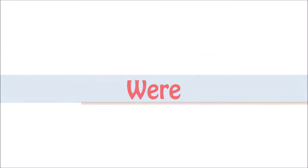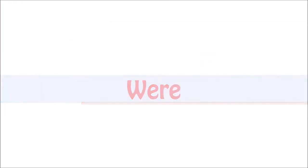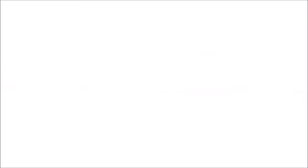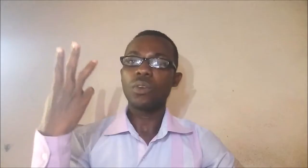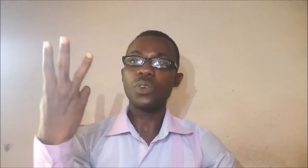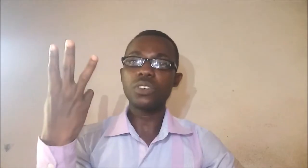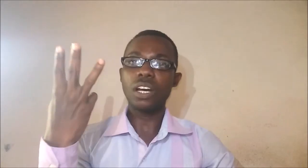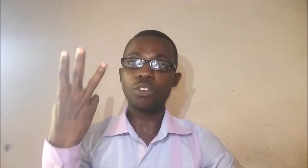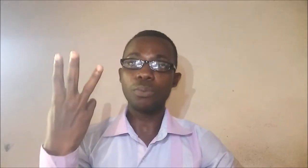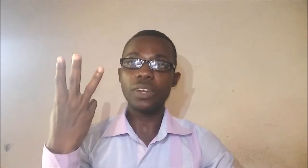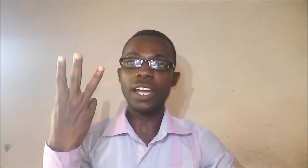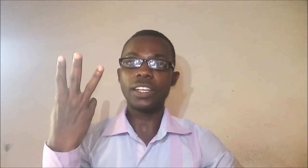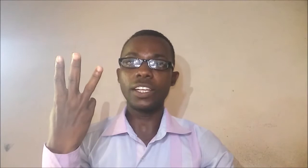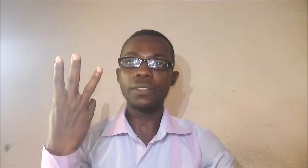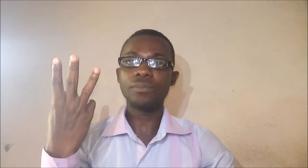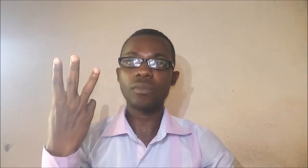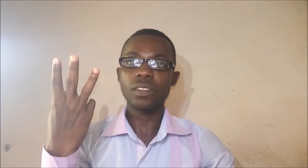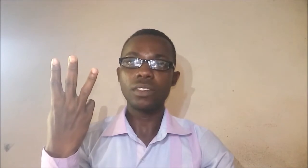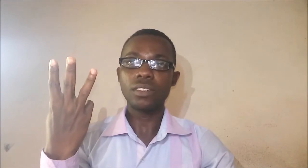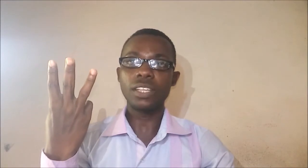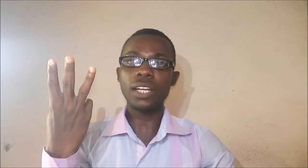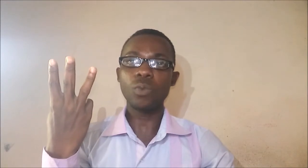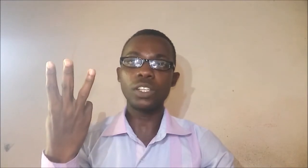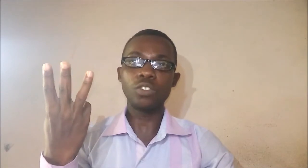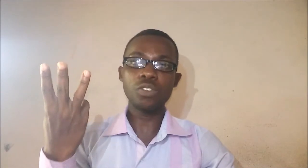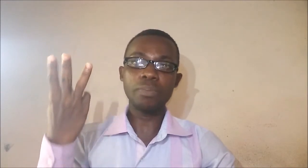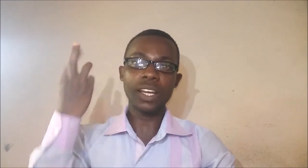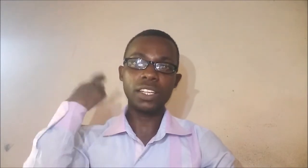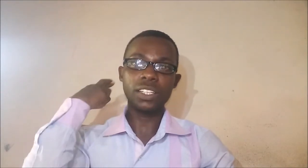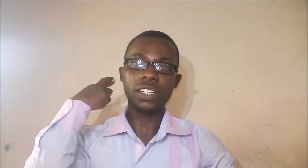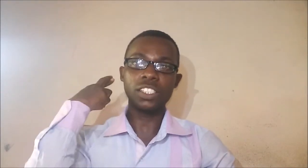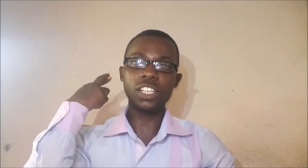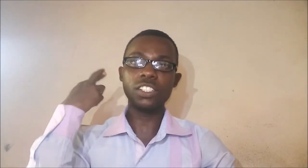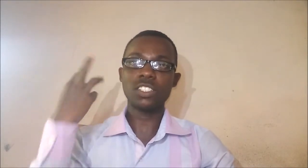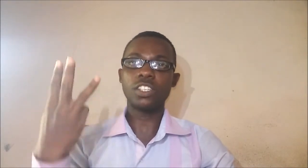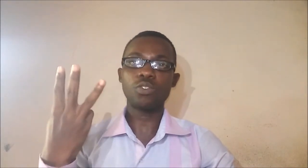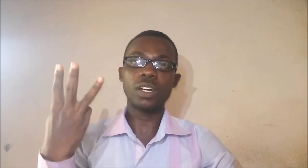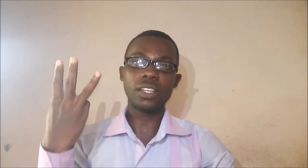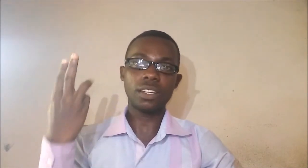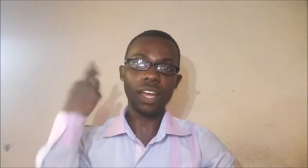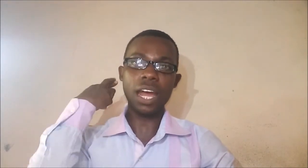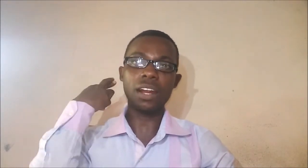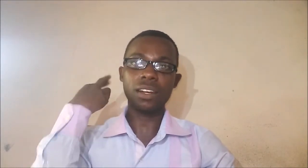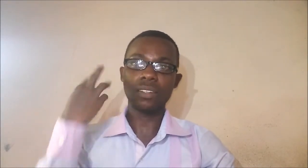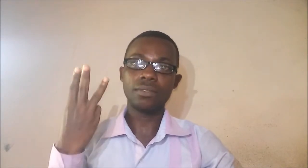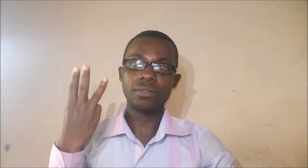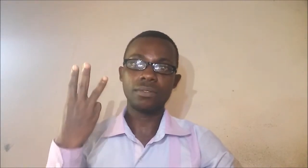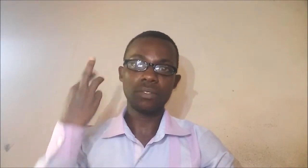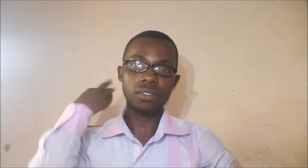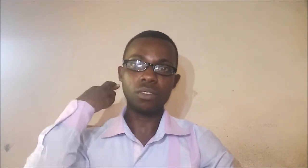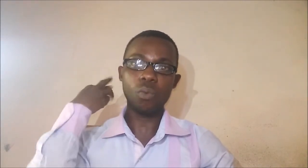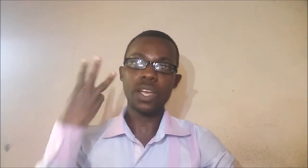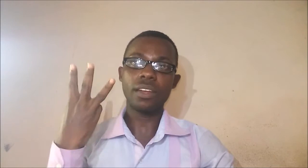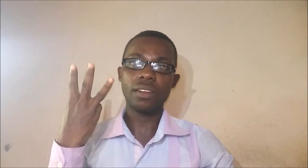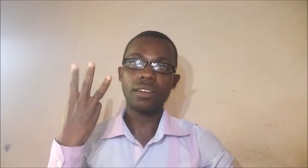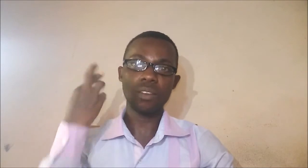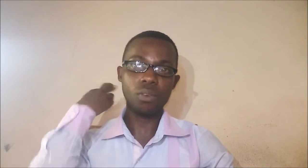We use our W hand again. Then, when it goes back, it changes into an R. WHERE,